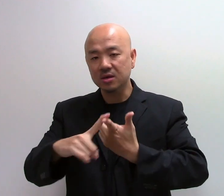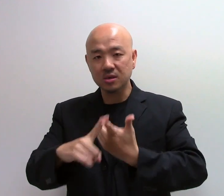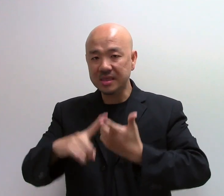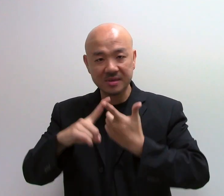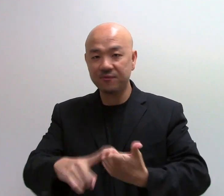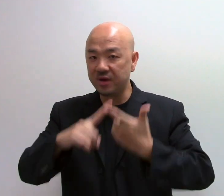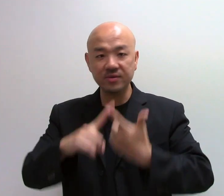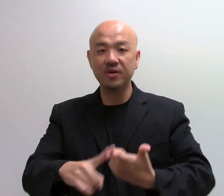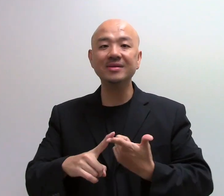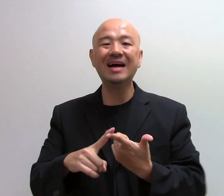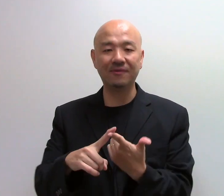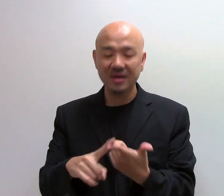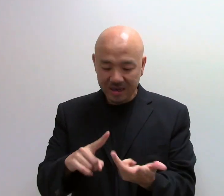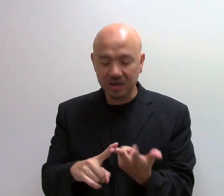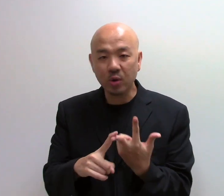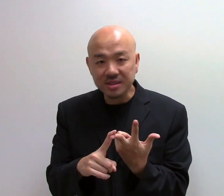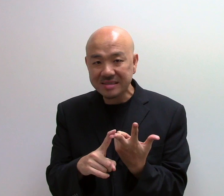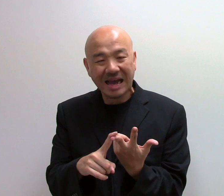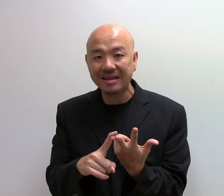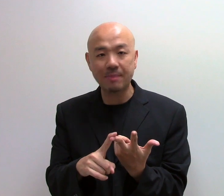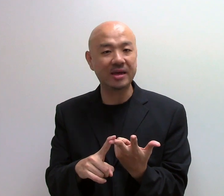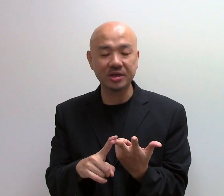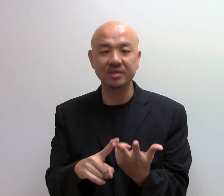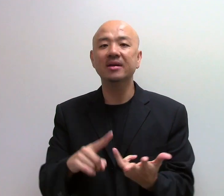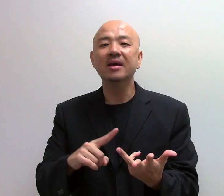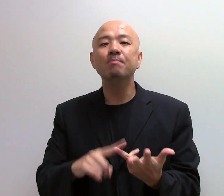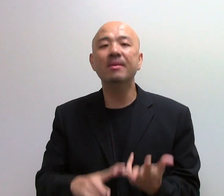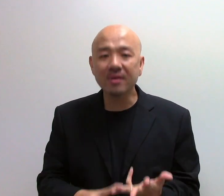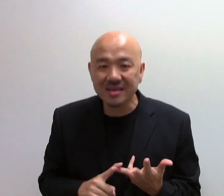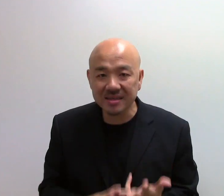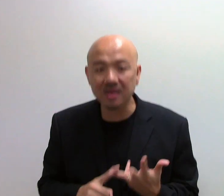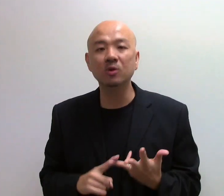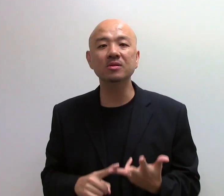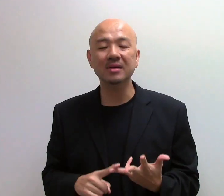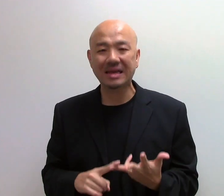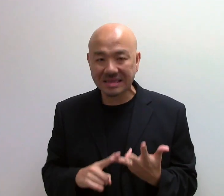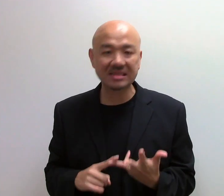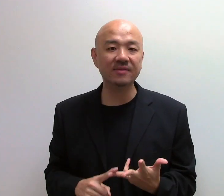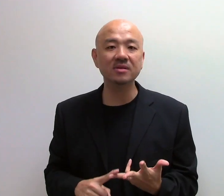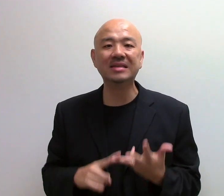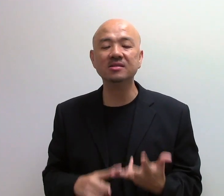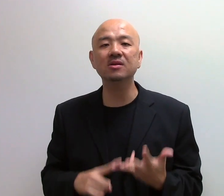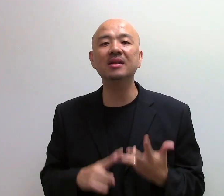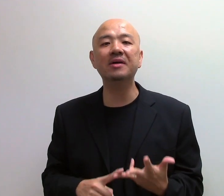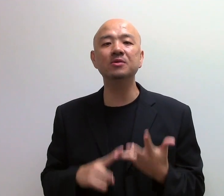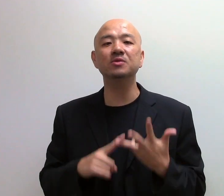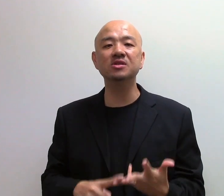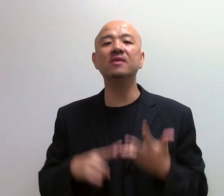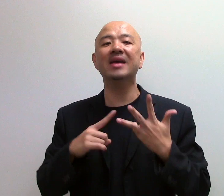The concepts are very, very tough. And the questions are highly application. Memorizing alone at this level does not allow you to solve